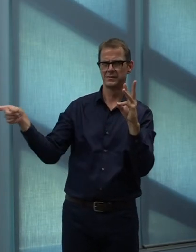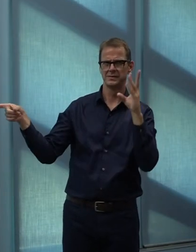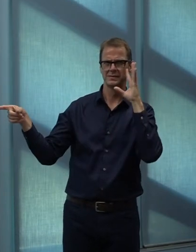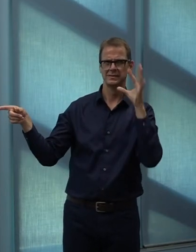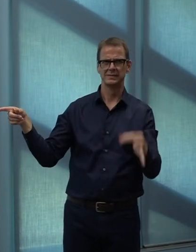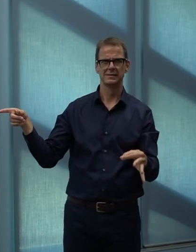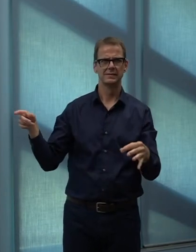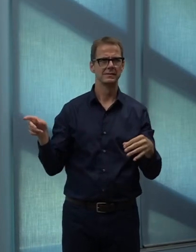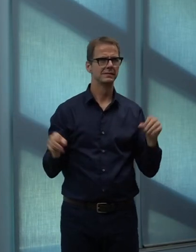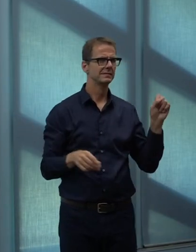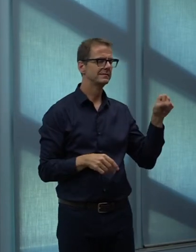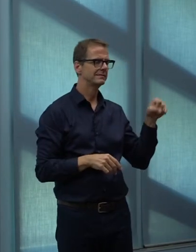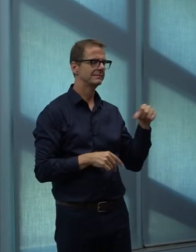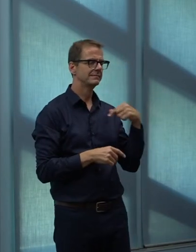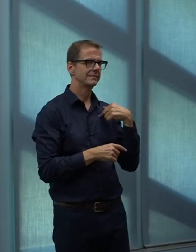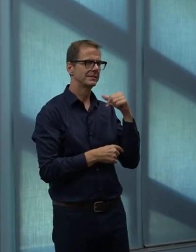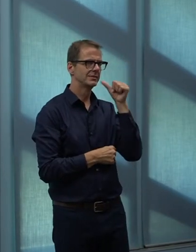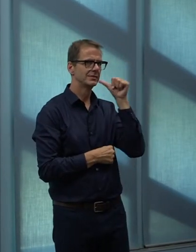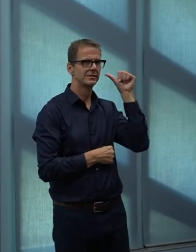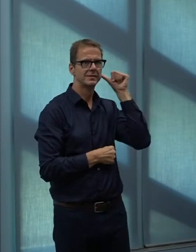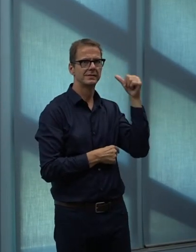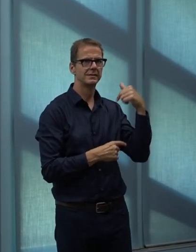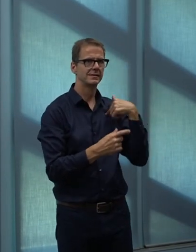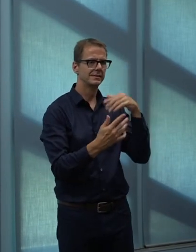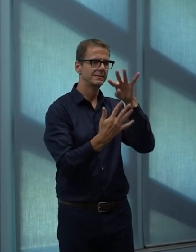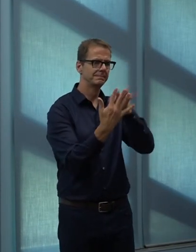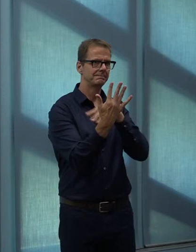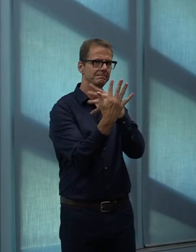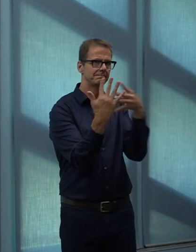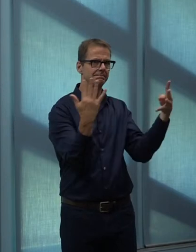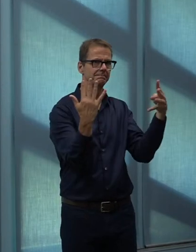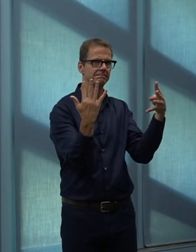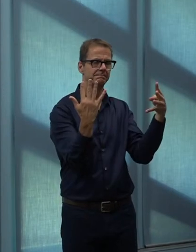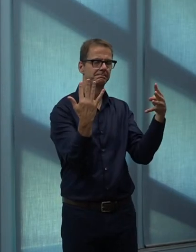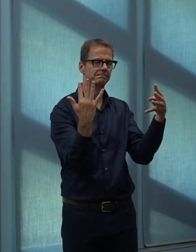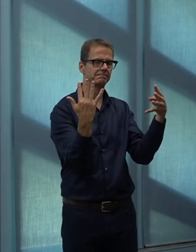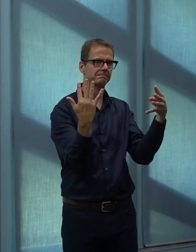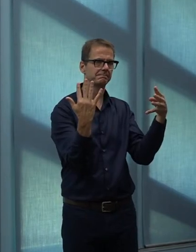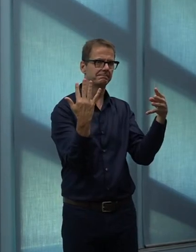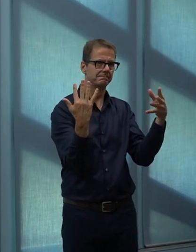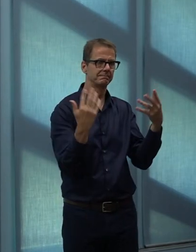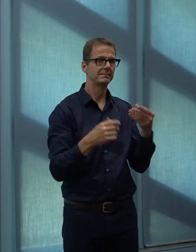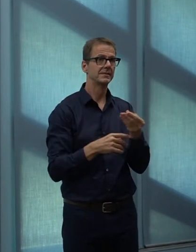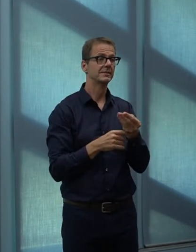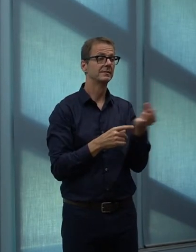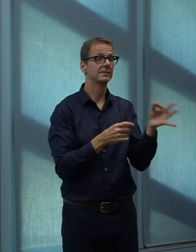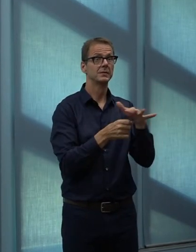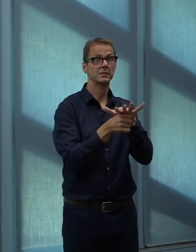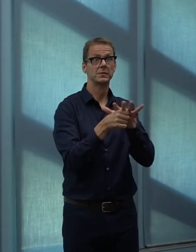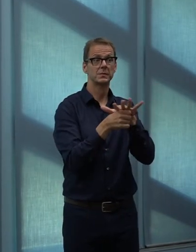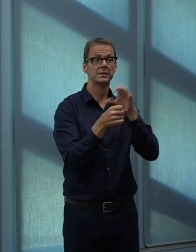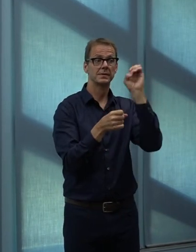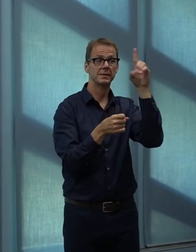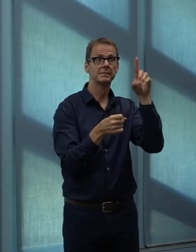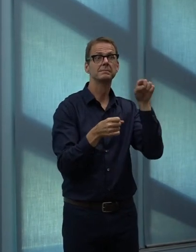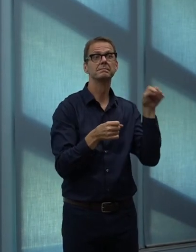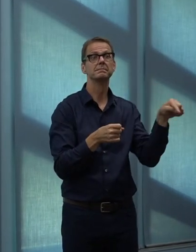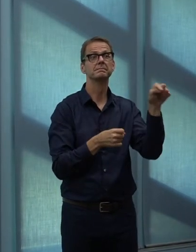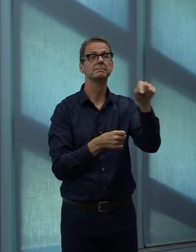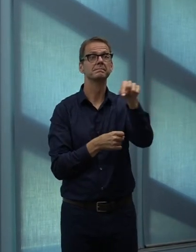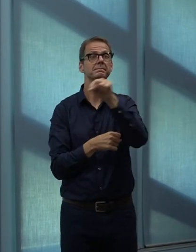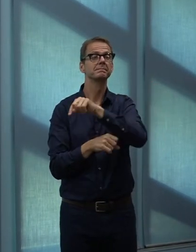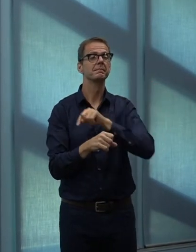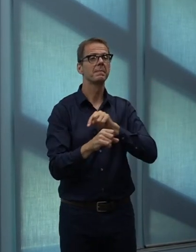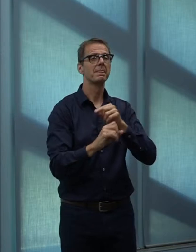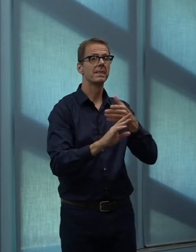detail. But, overall, basically, there are a number of locations that actually weren't going to get any mowing this year. So, certainly, those